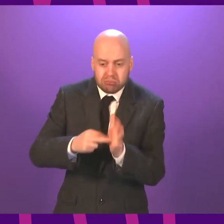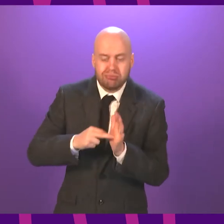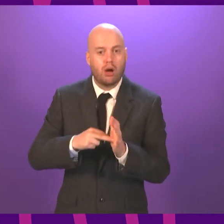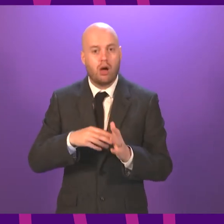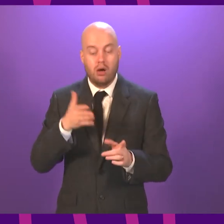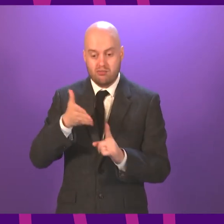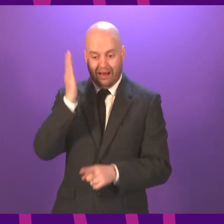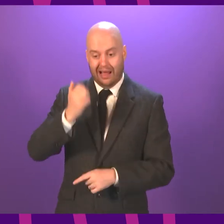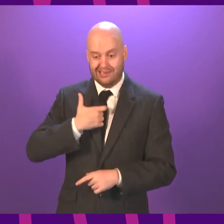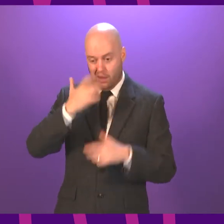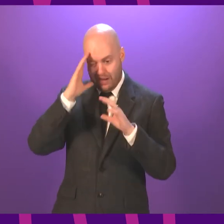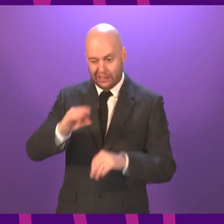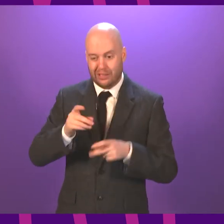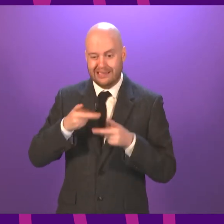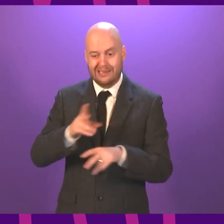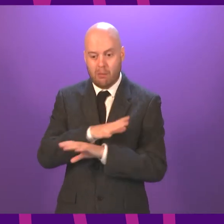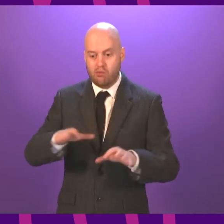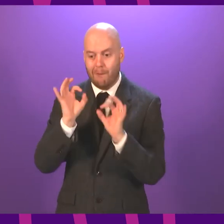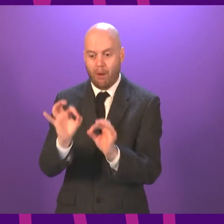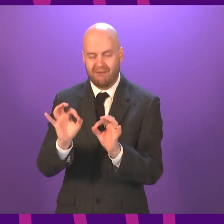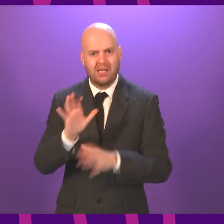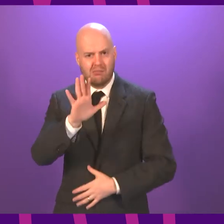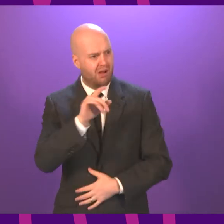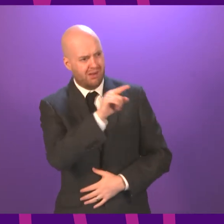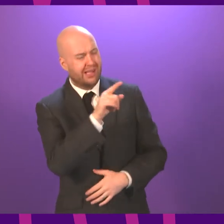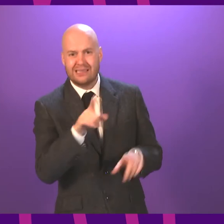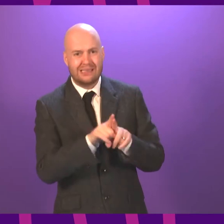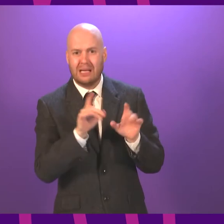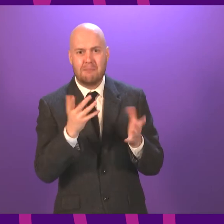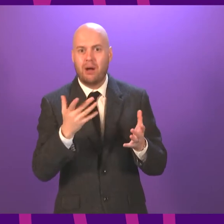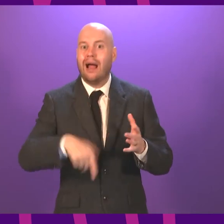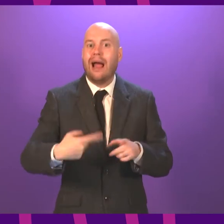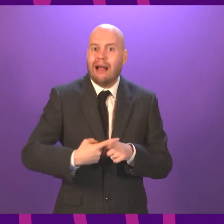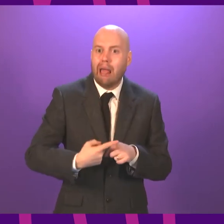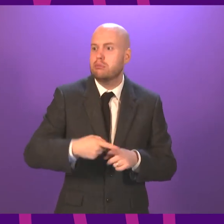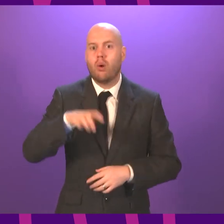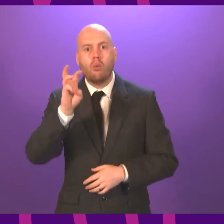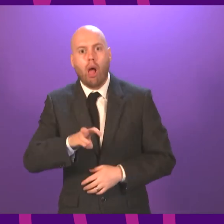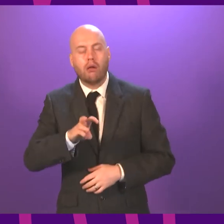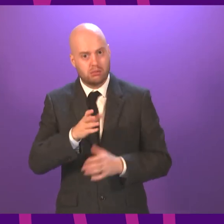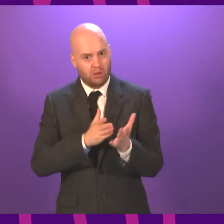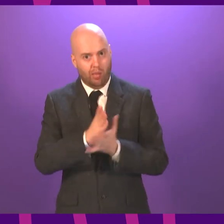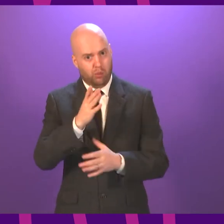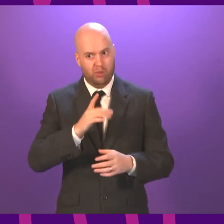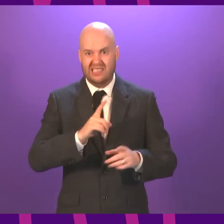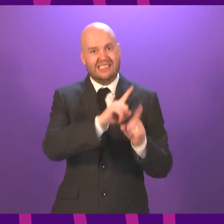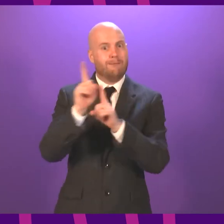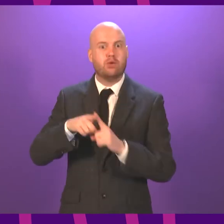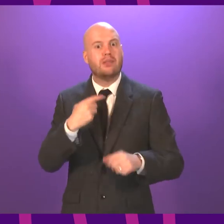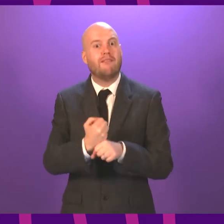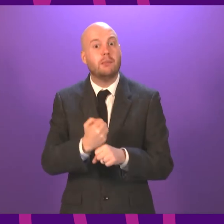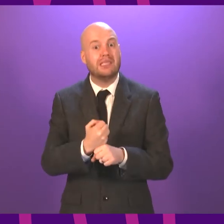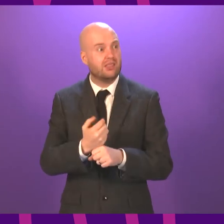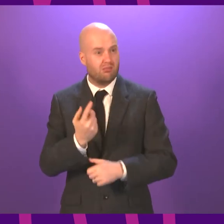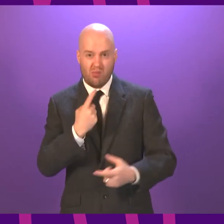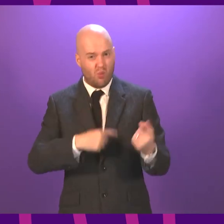education systems, but by and large exactly the same arrangements that are being put in place in England and in Wales under governments of different parties. And that